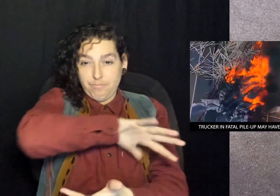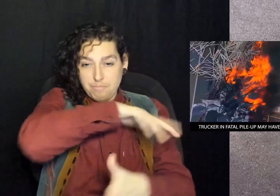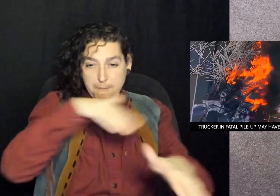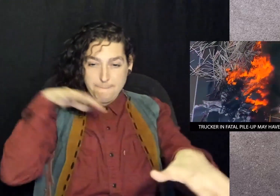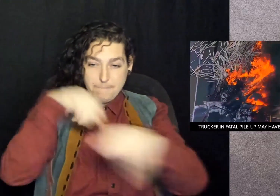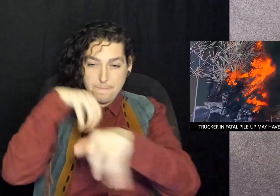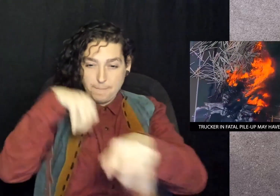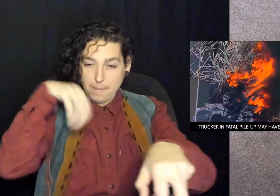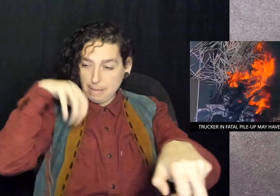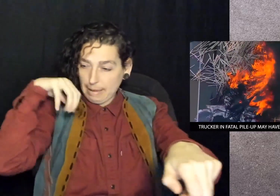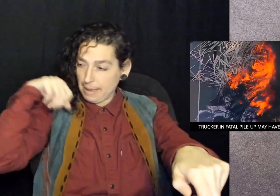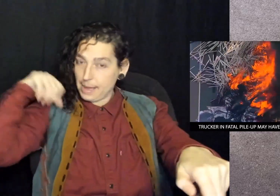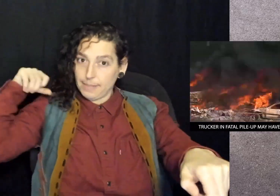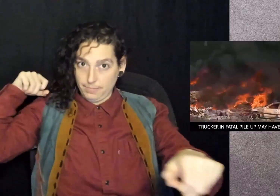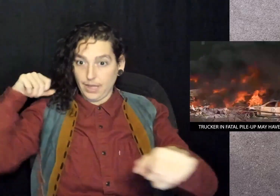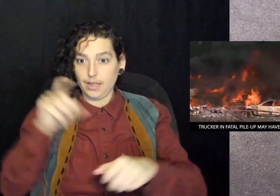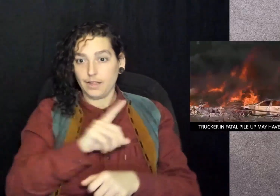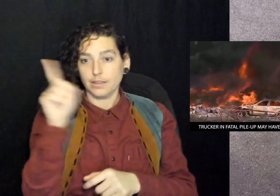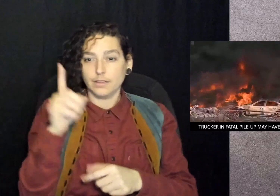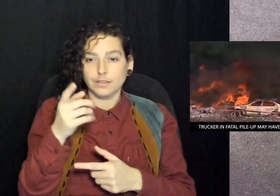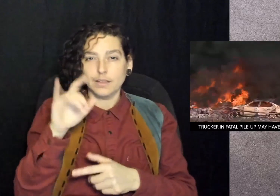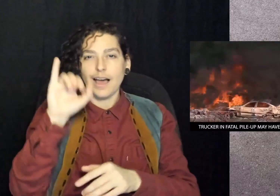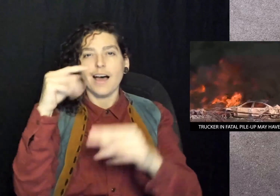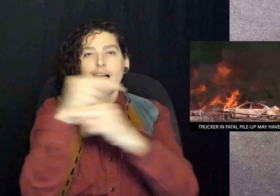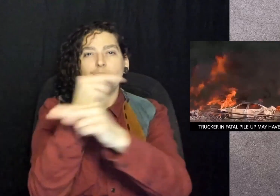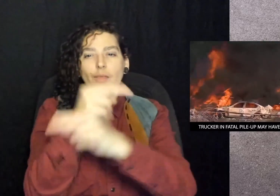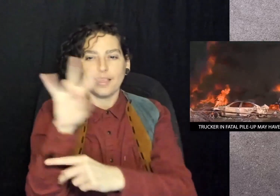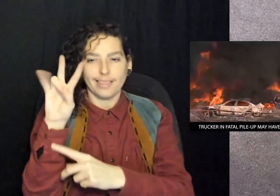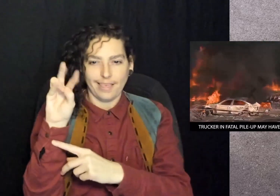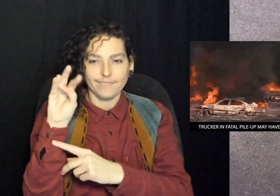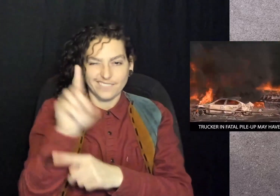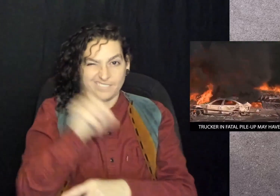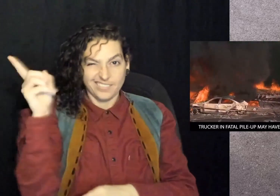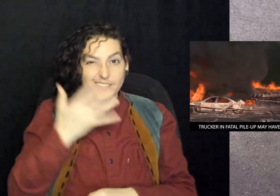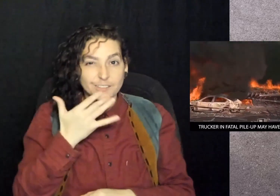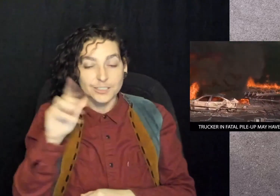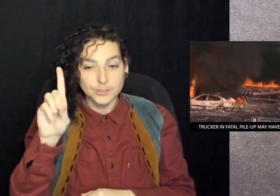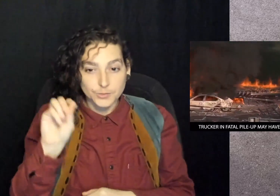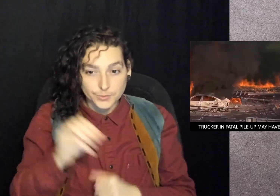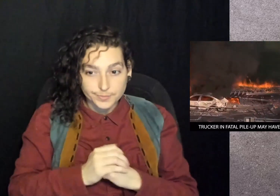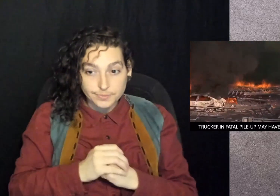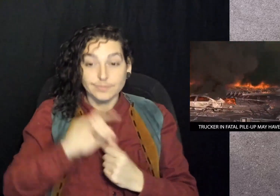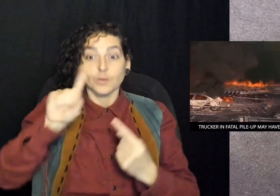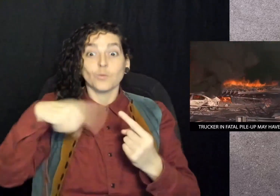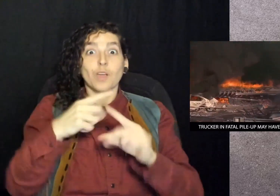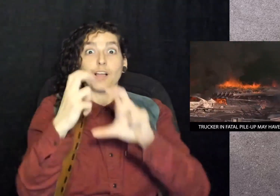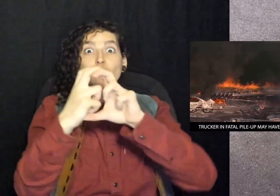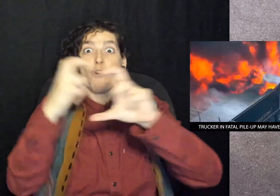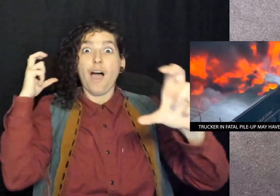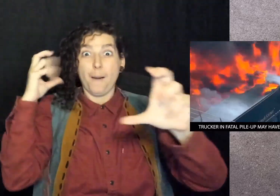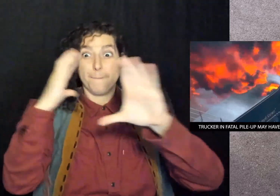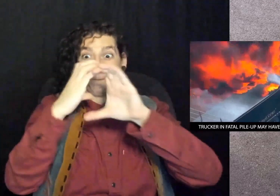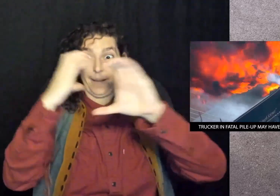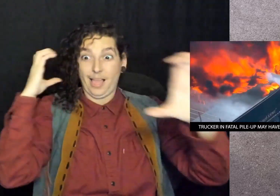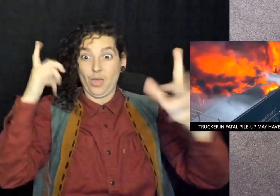Four people were killed in a fiery 28-car pileup on Interstate 70 in Colorado